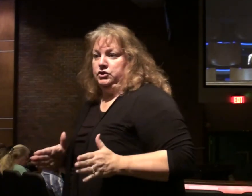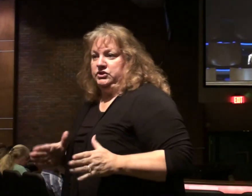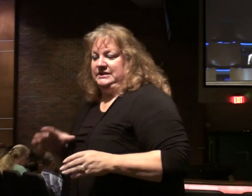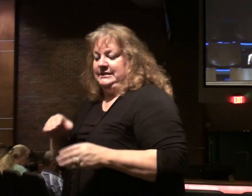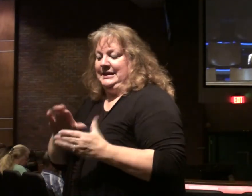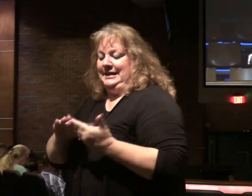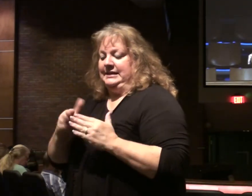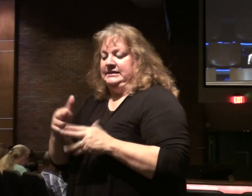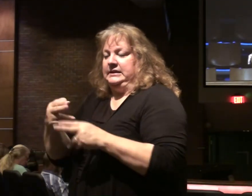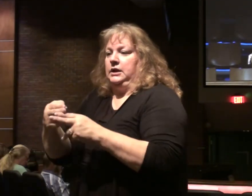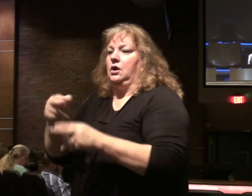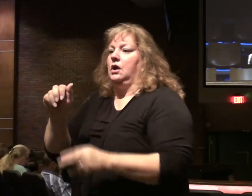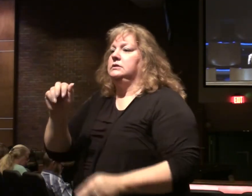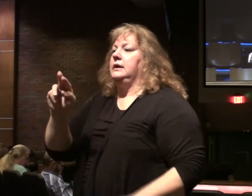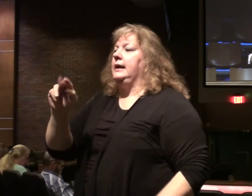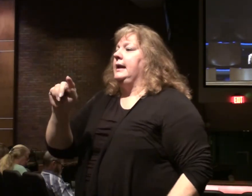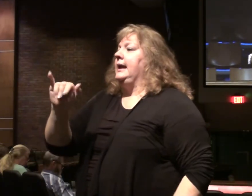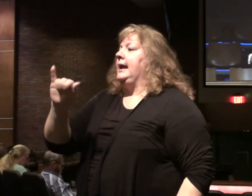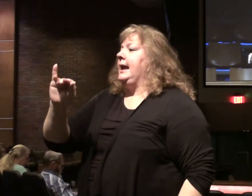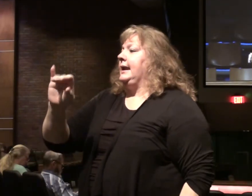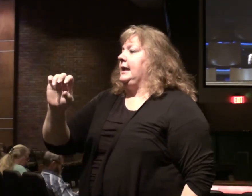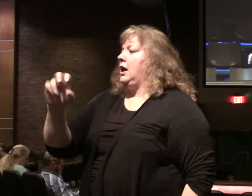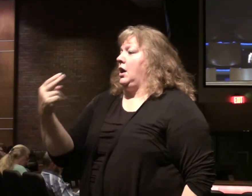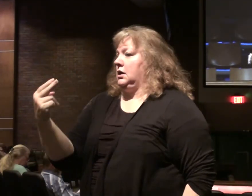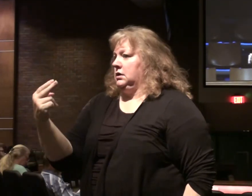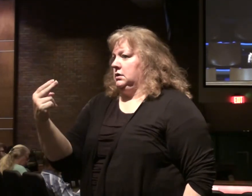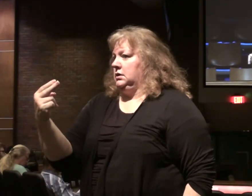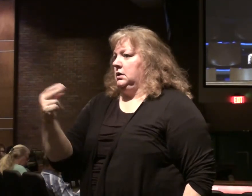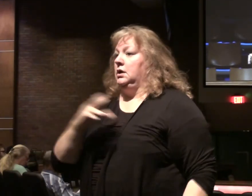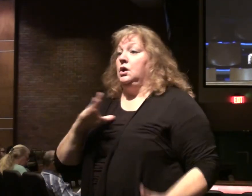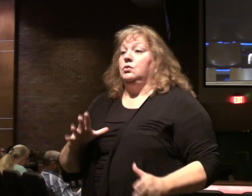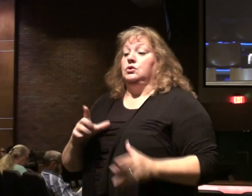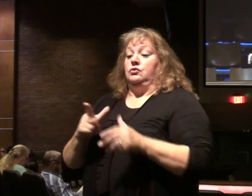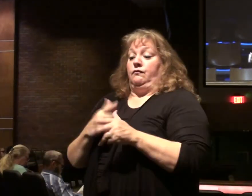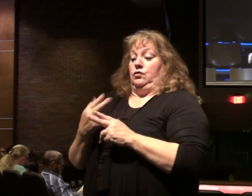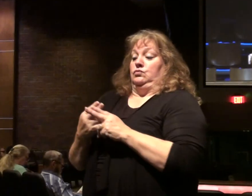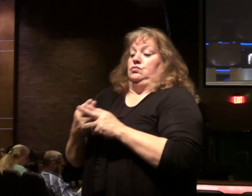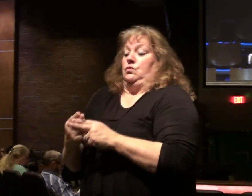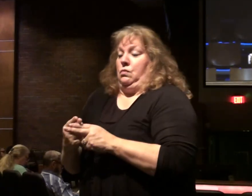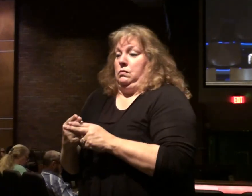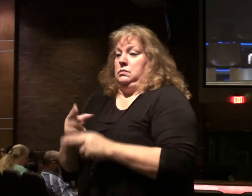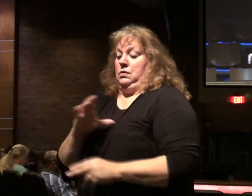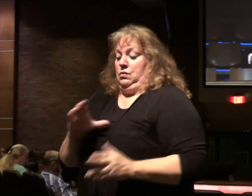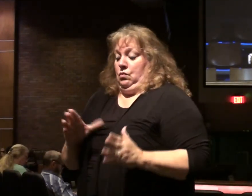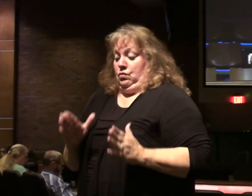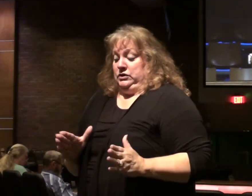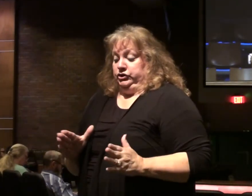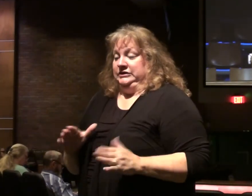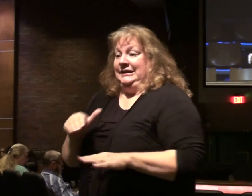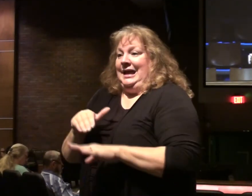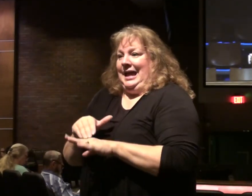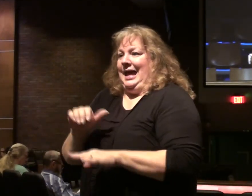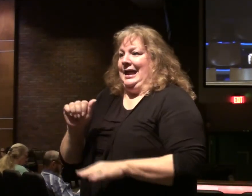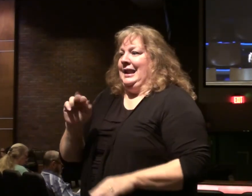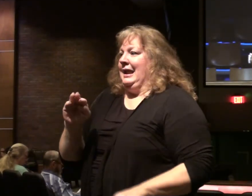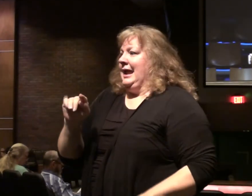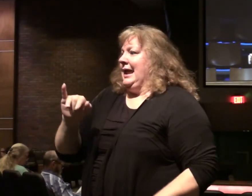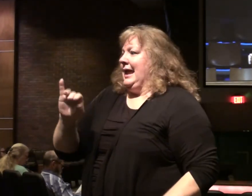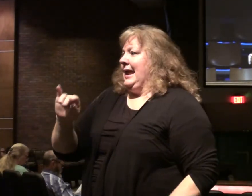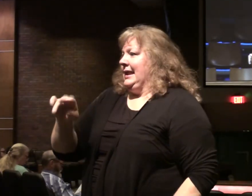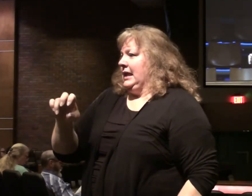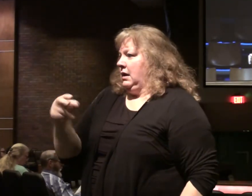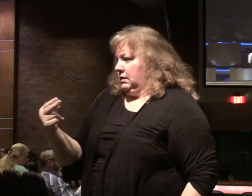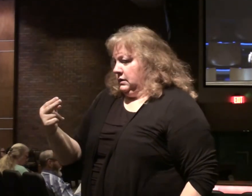Antioch. The disciples were first called Christians at Antioch. In the scripture, a